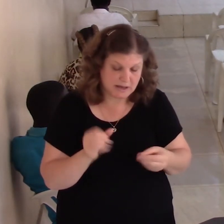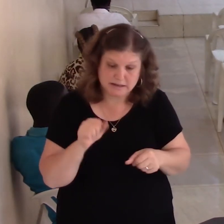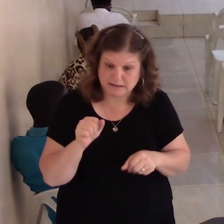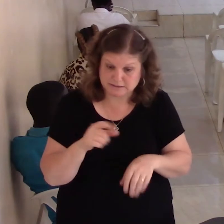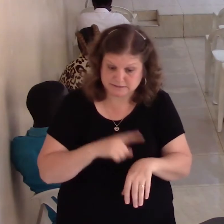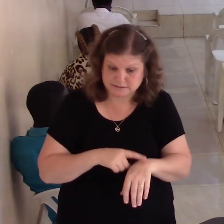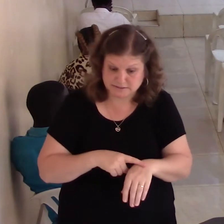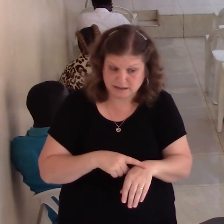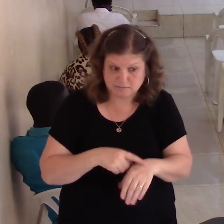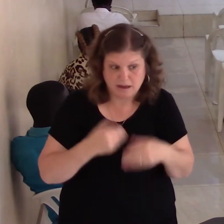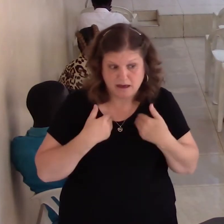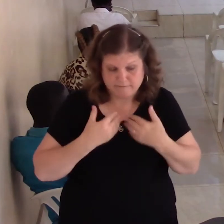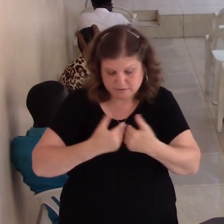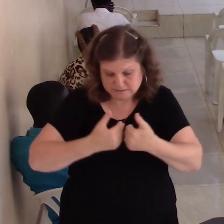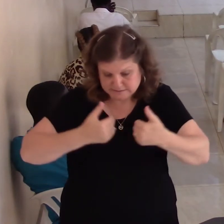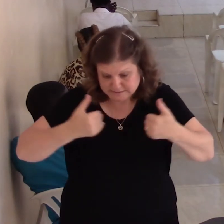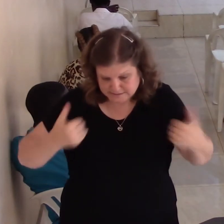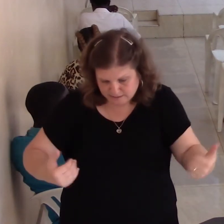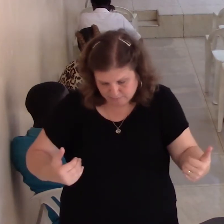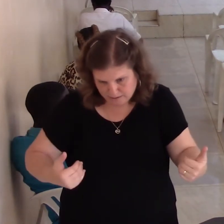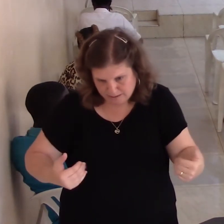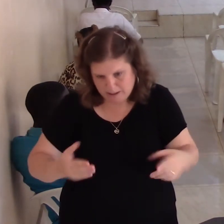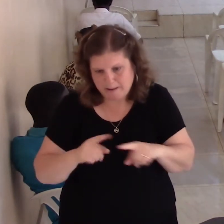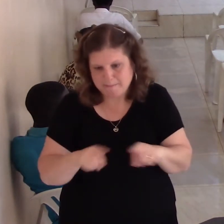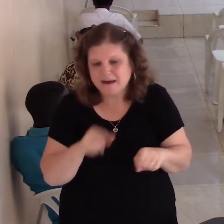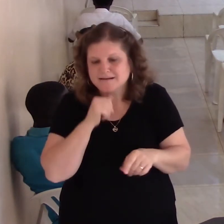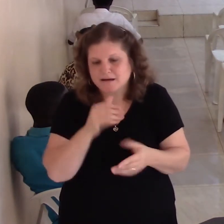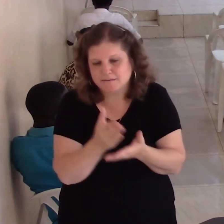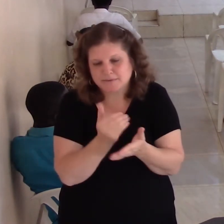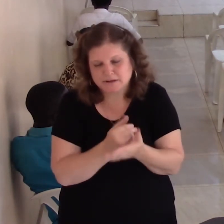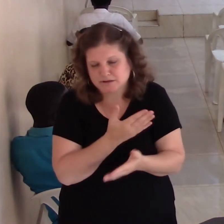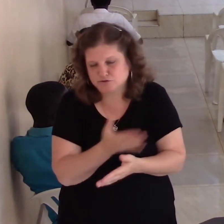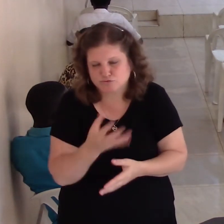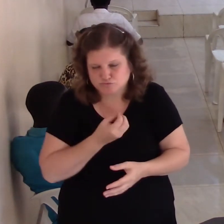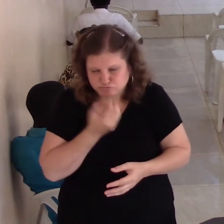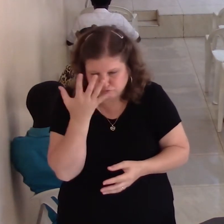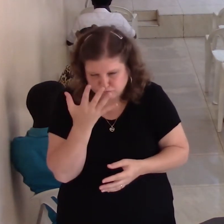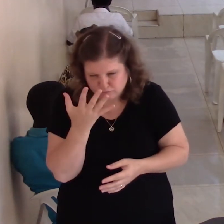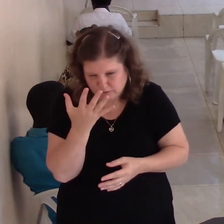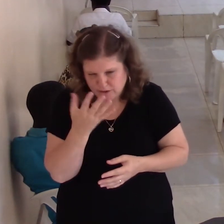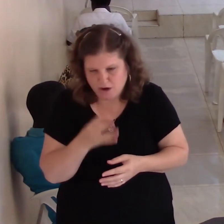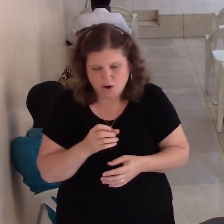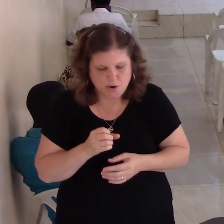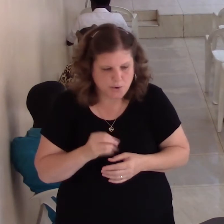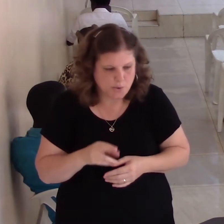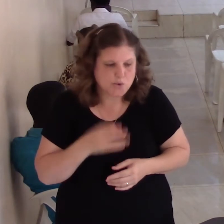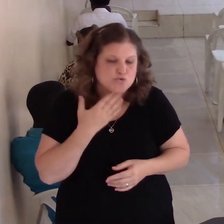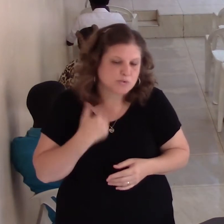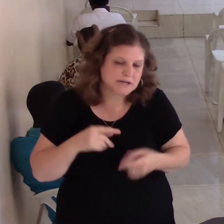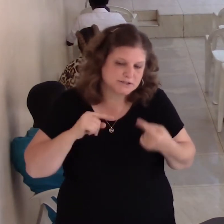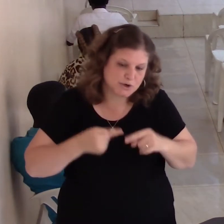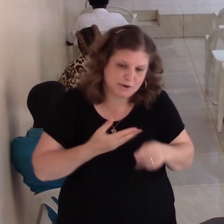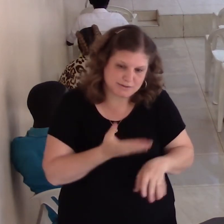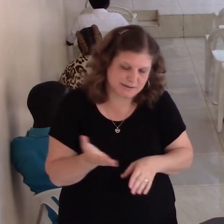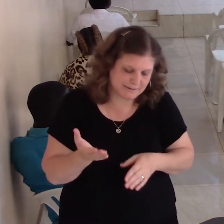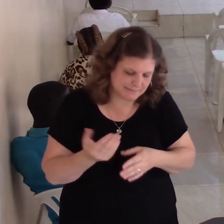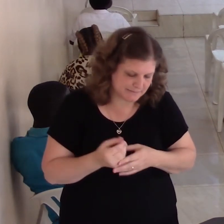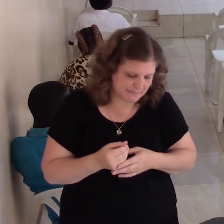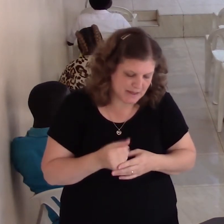because you're mad at them. Not to seek some type of revenge or vengeance, not an ache or a frustration,